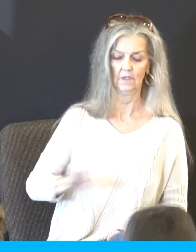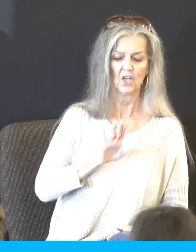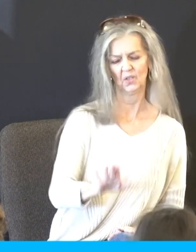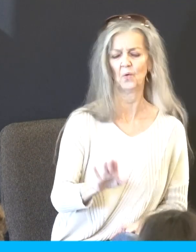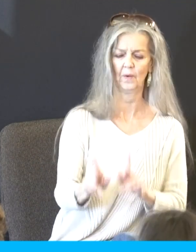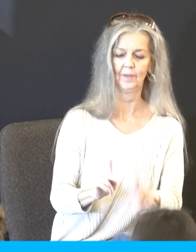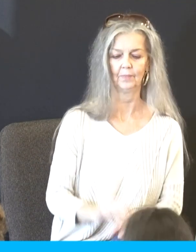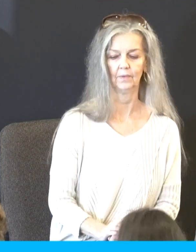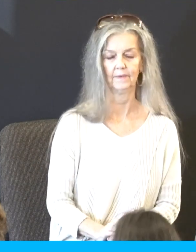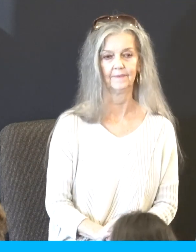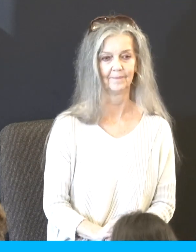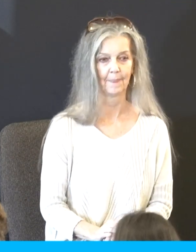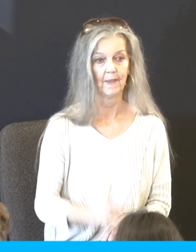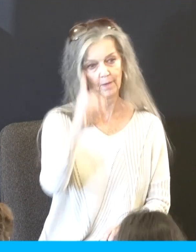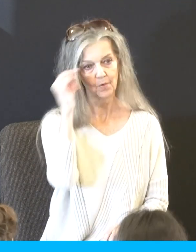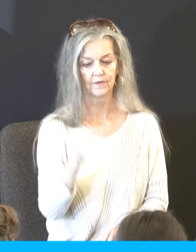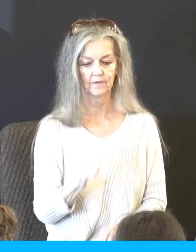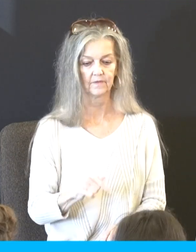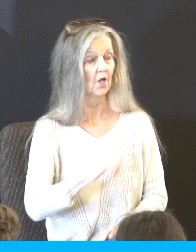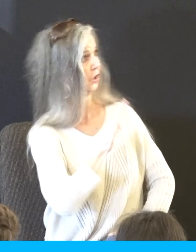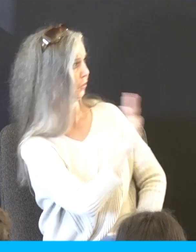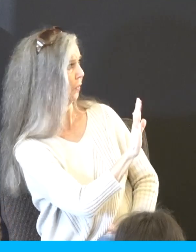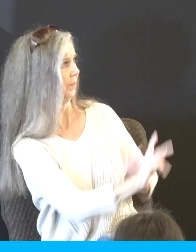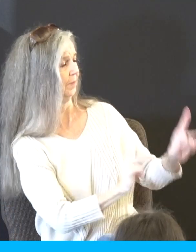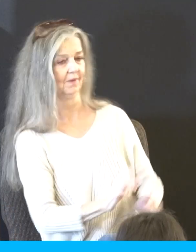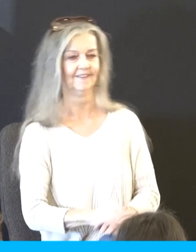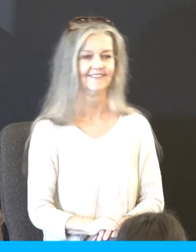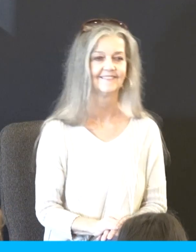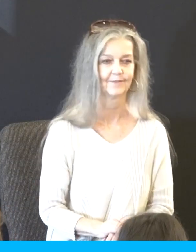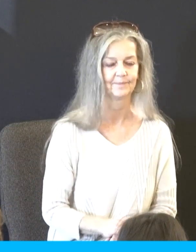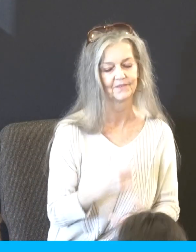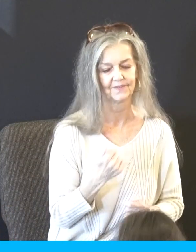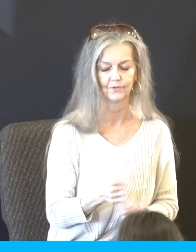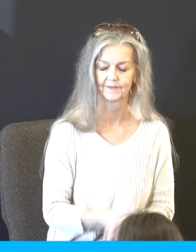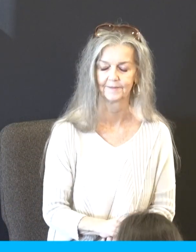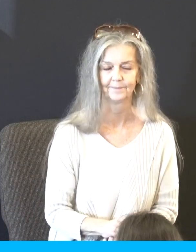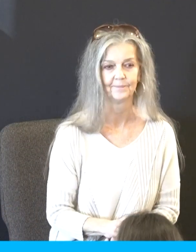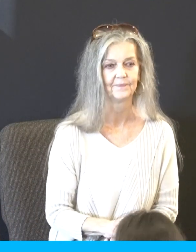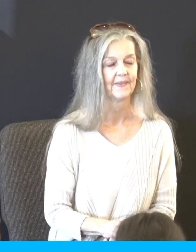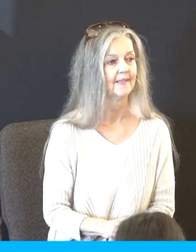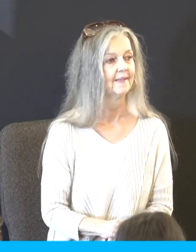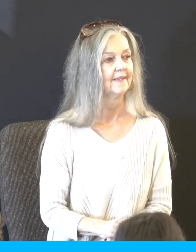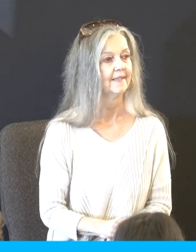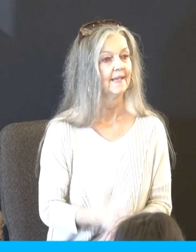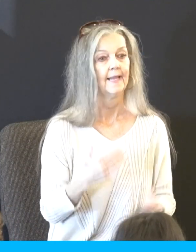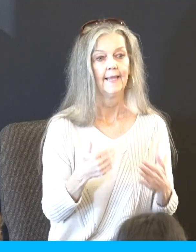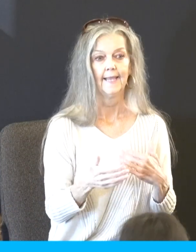goes on through the five books of Moses in case you're not aware and it's actually, it's sometimes very interesting to watch. Right now, apparently, they're Moses' people. Your people,